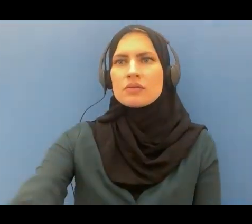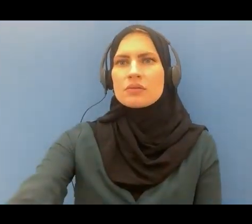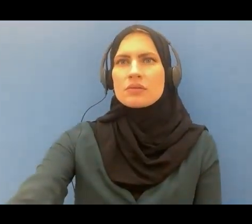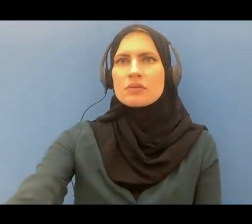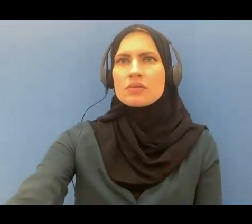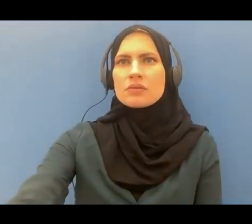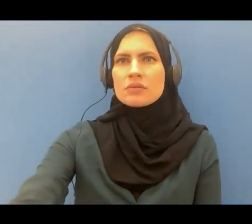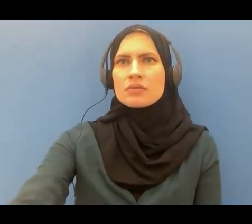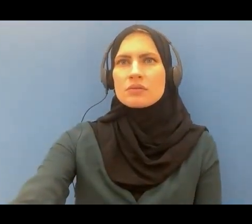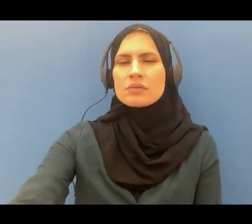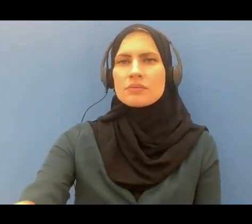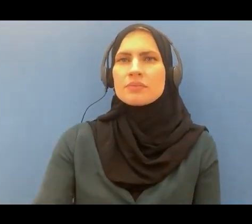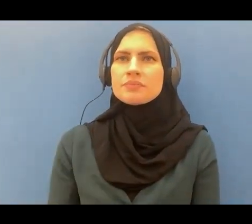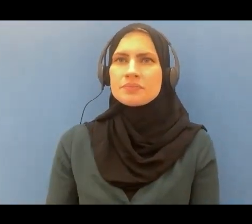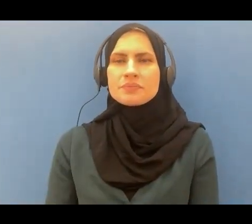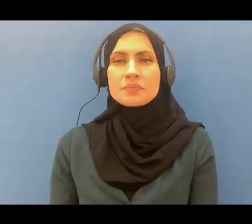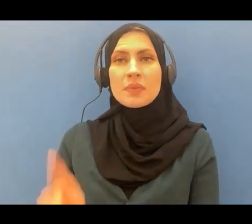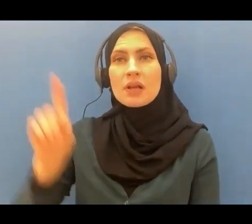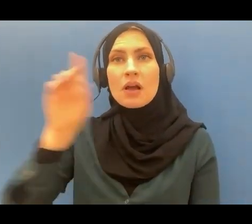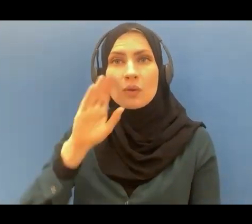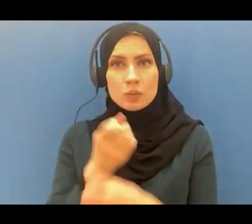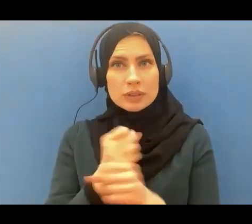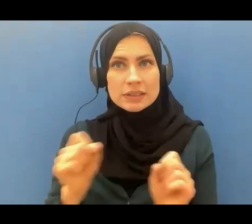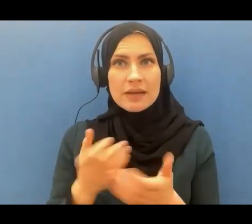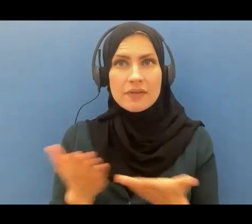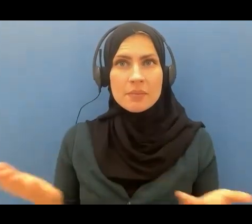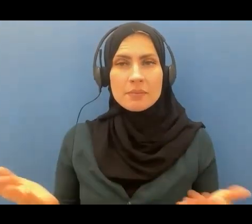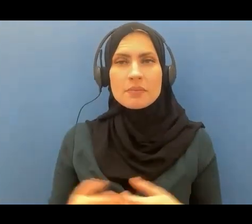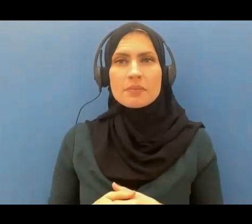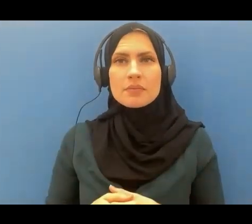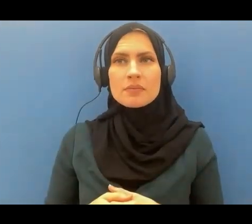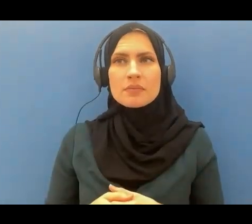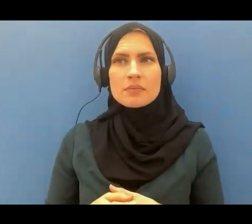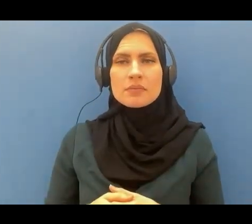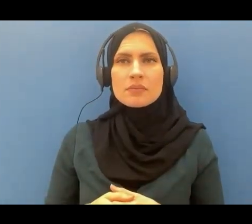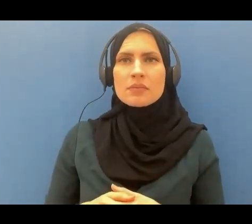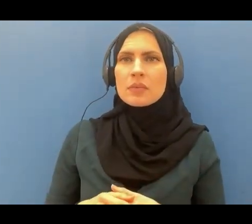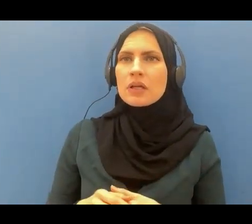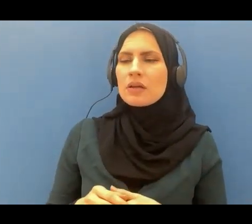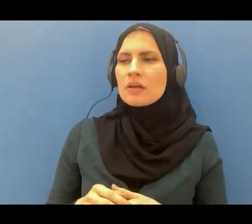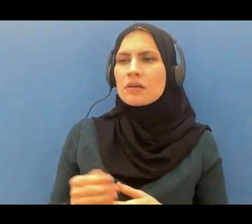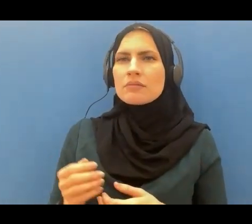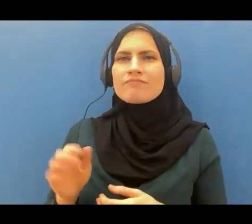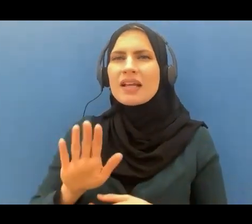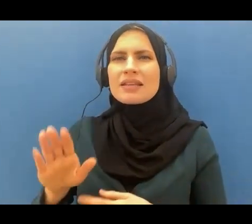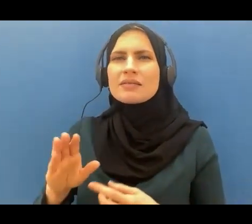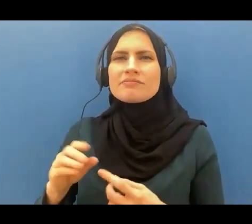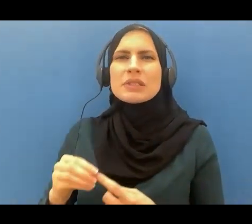he will save them in their own special way into